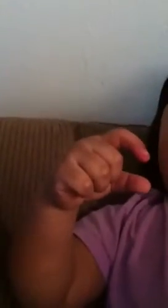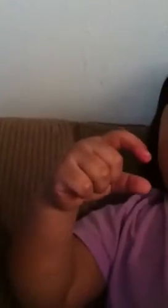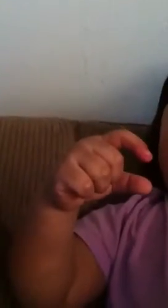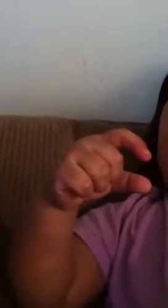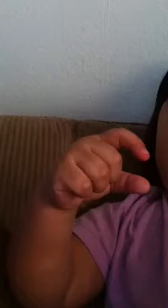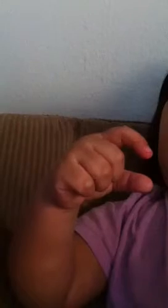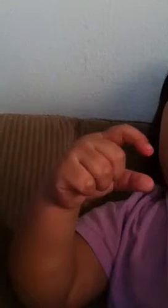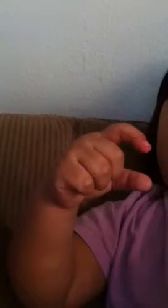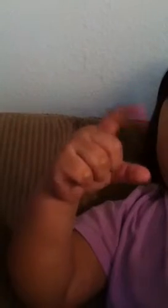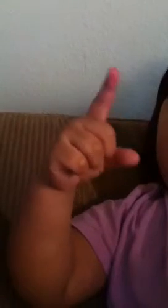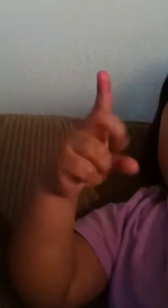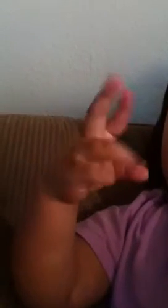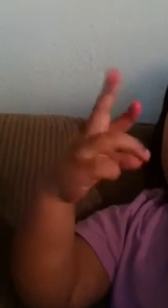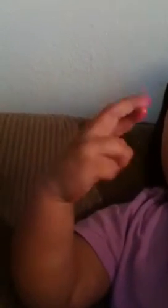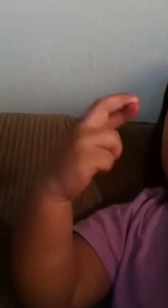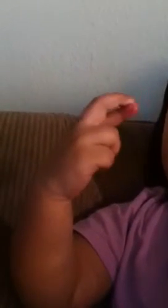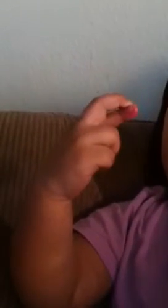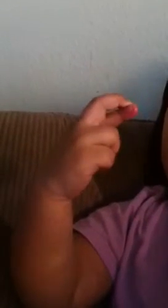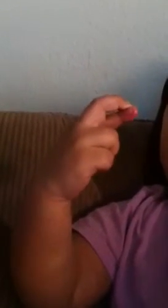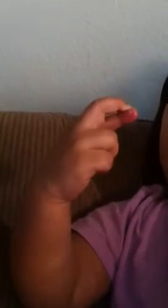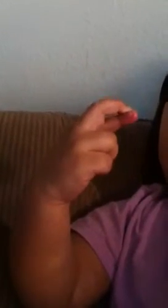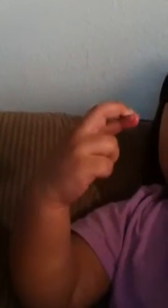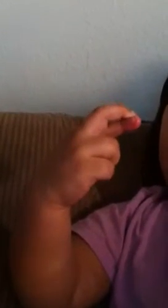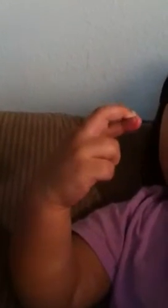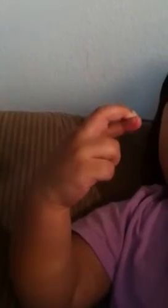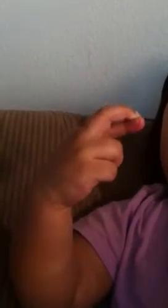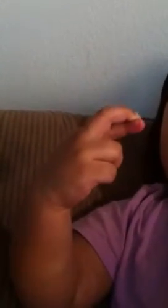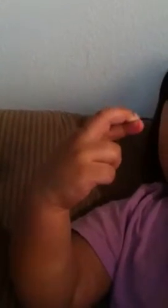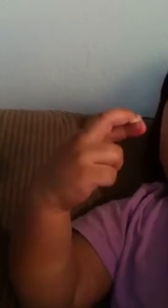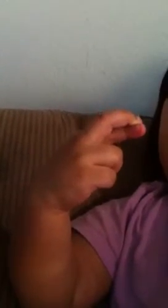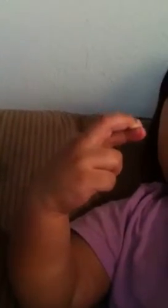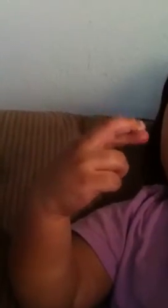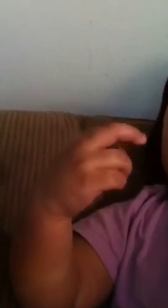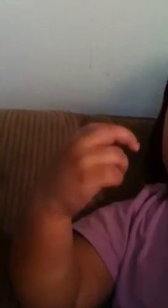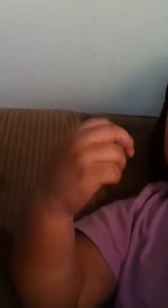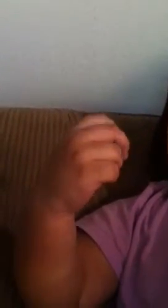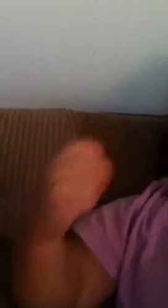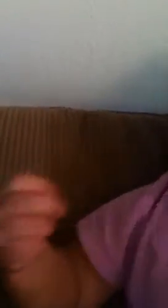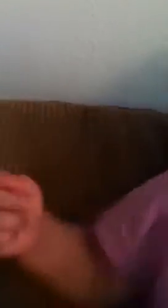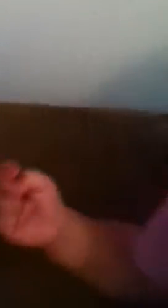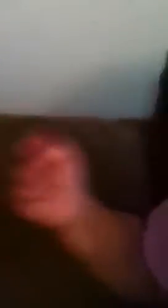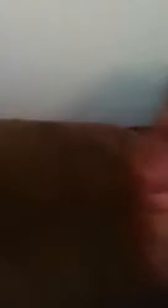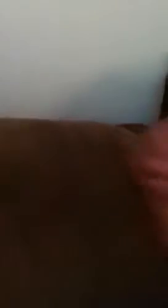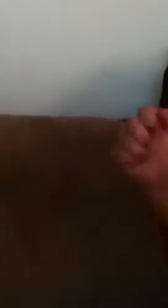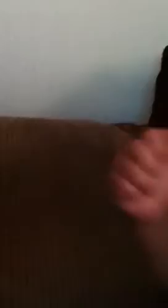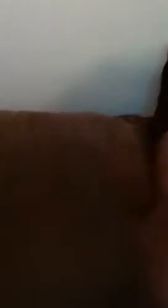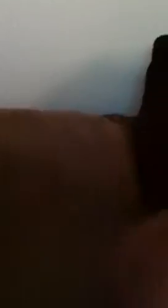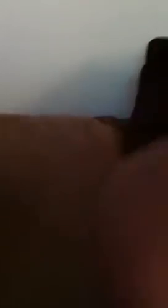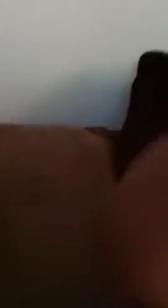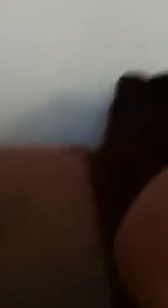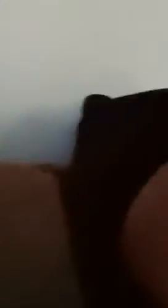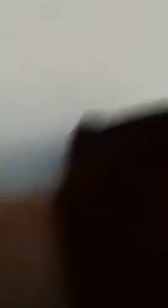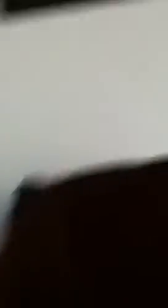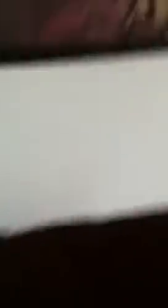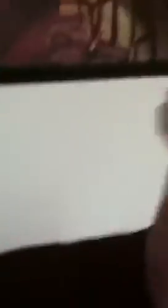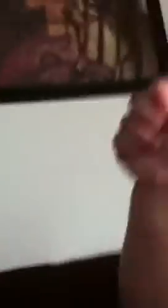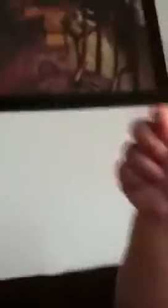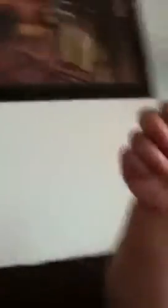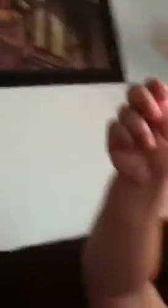Q, R, F, hey,